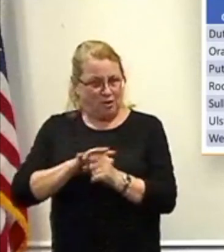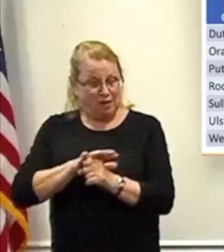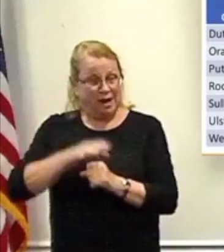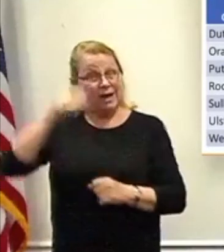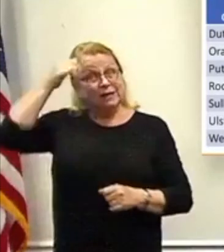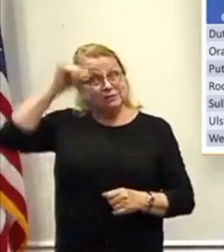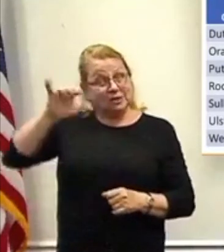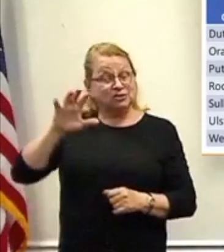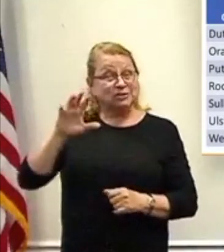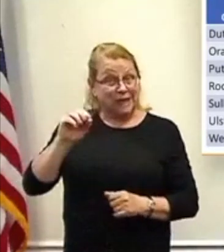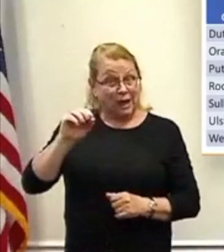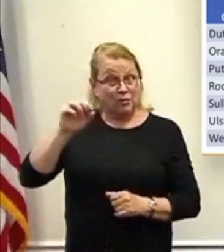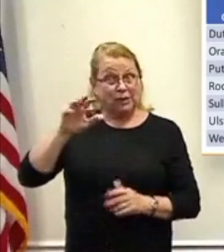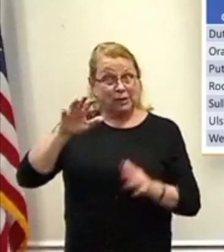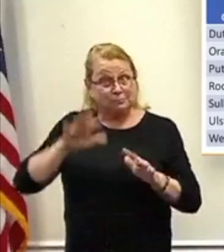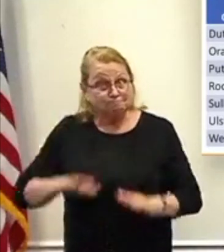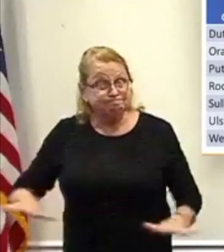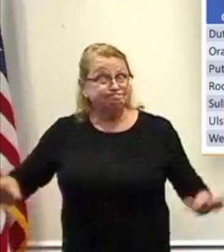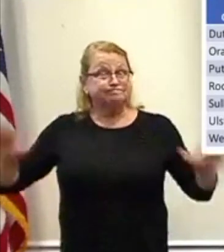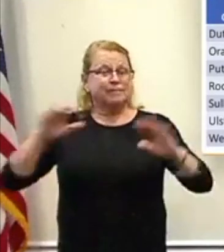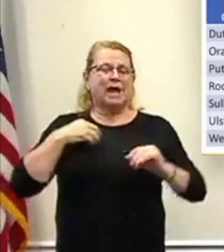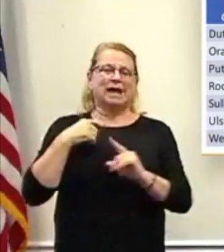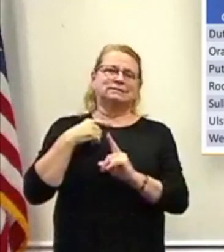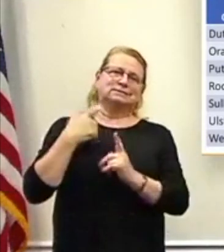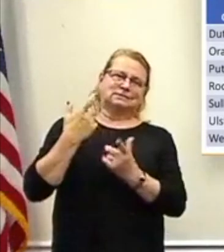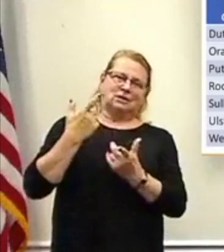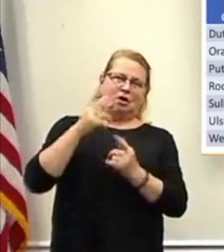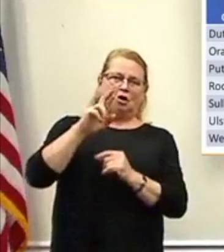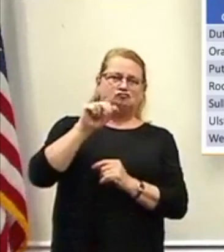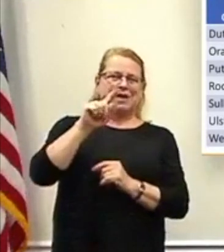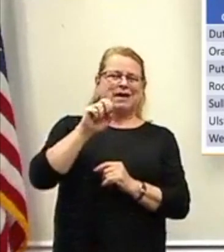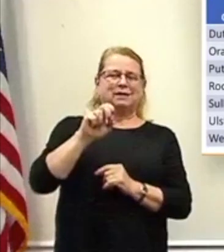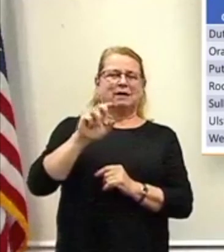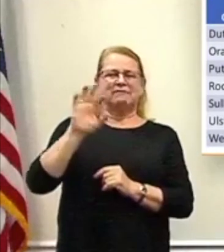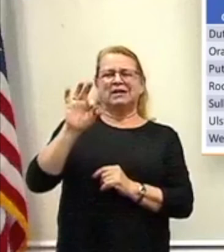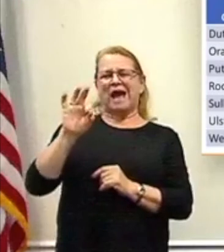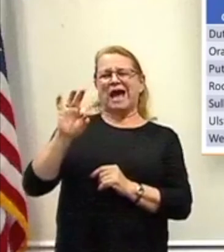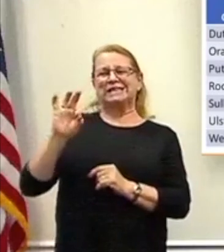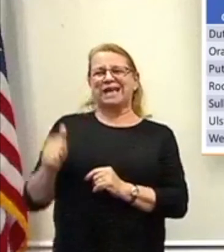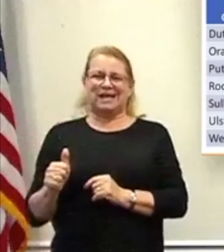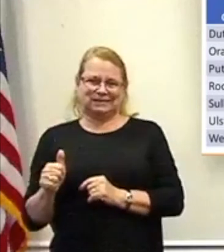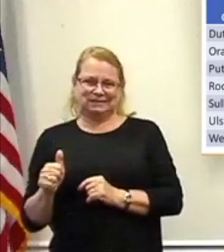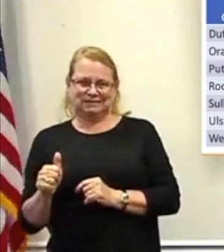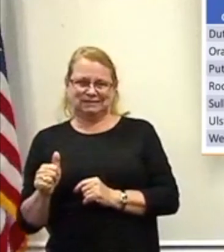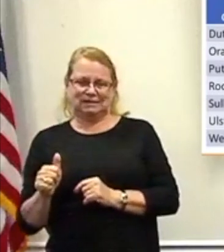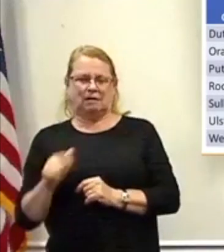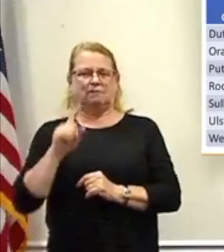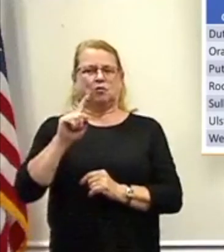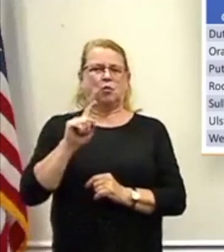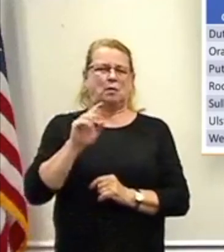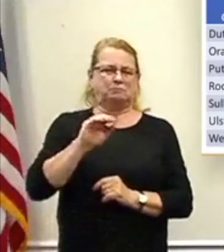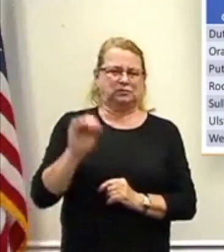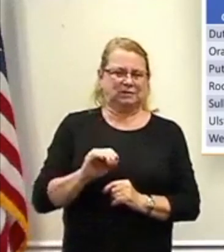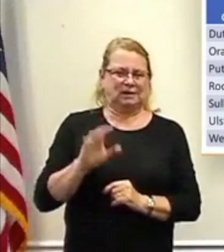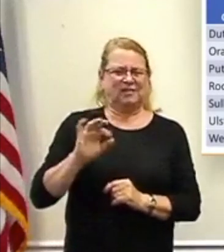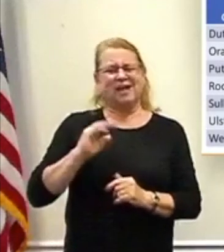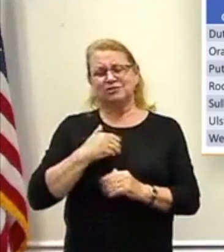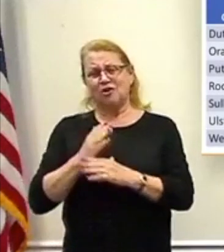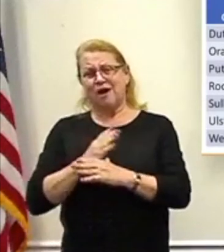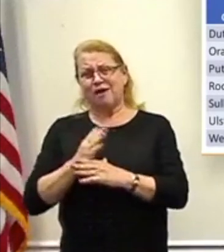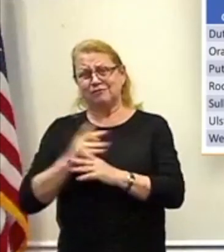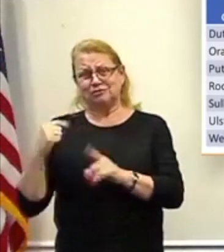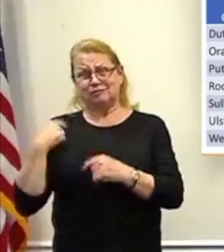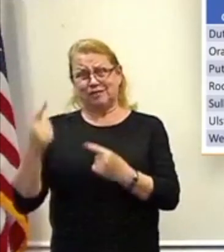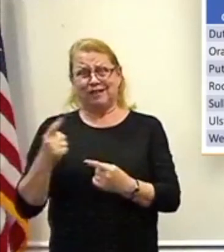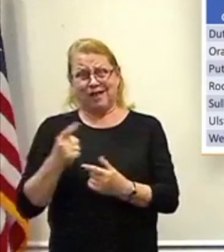has a positivity rate of nine-tenths of 1%. That's our average over the last seven days. We actually have